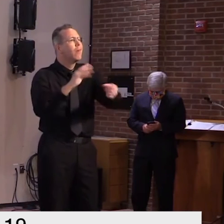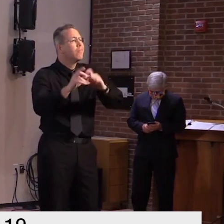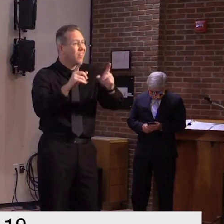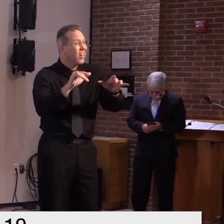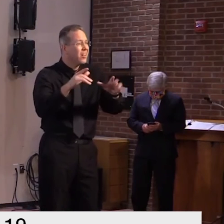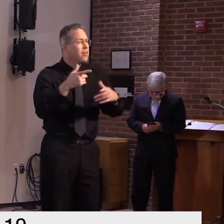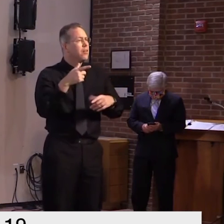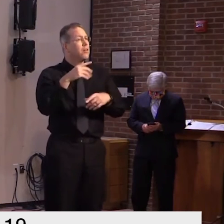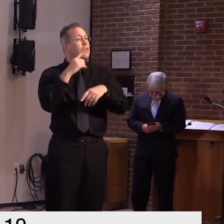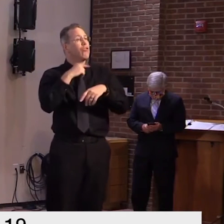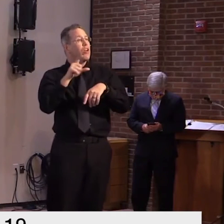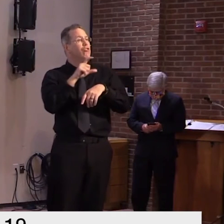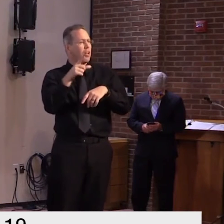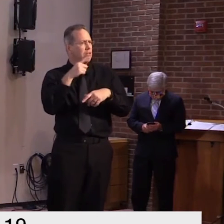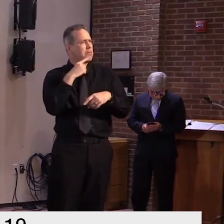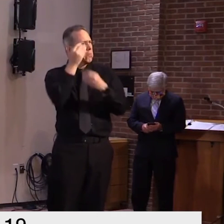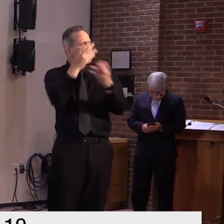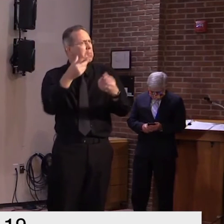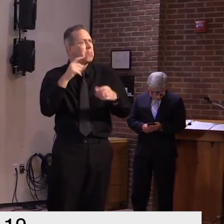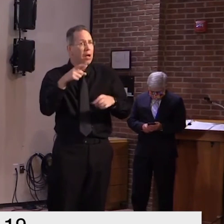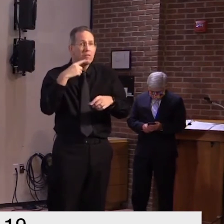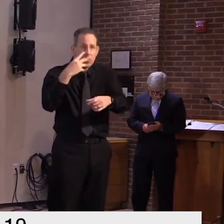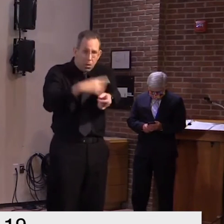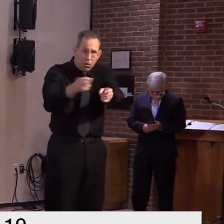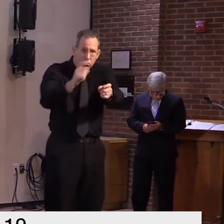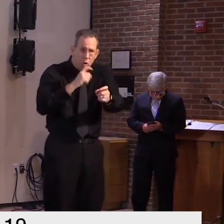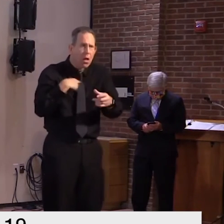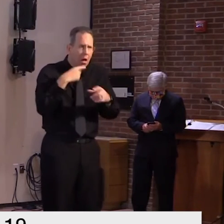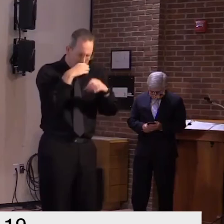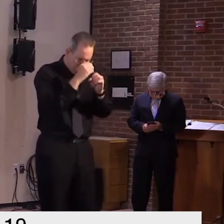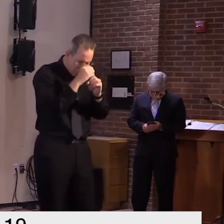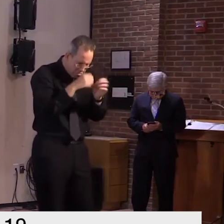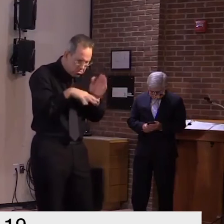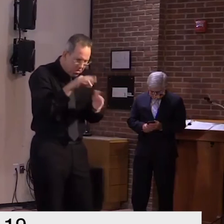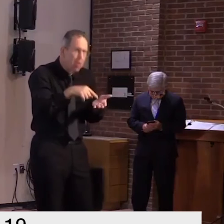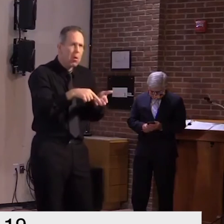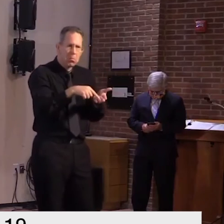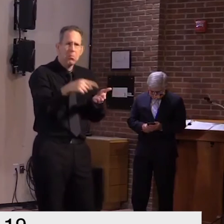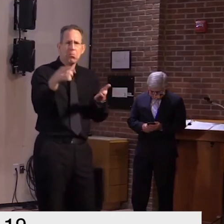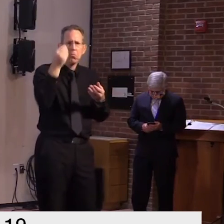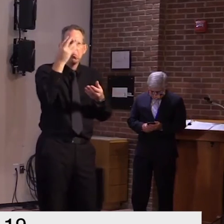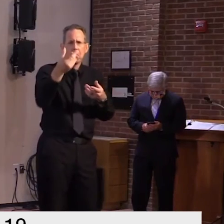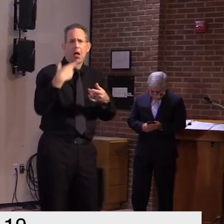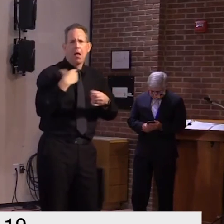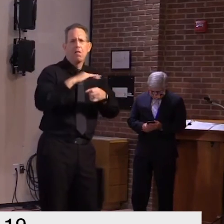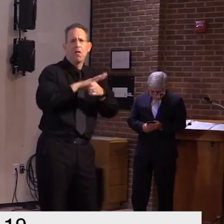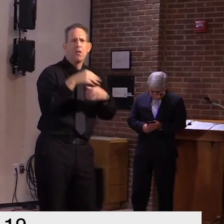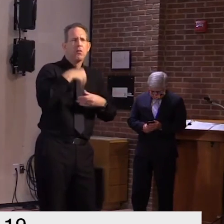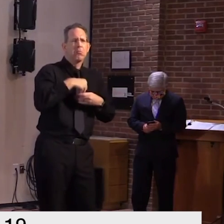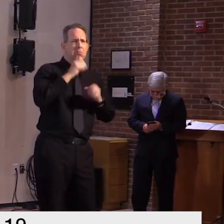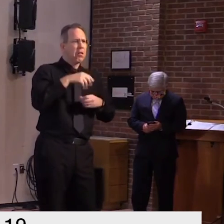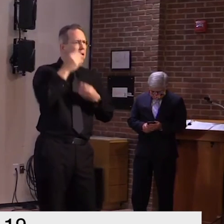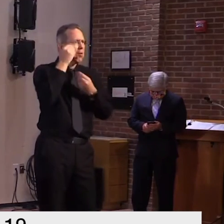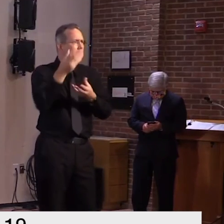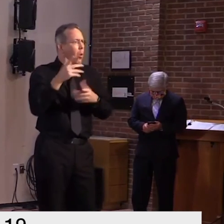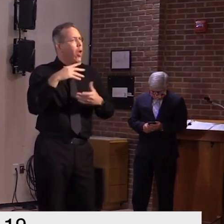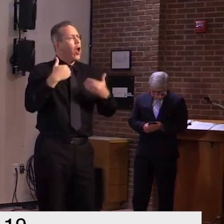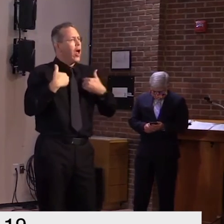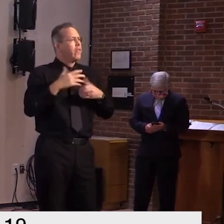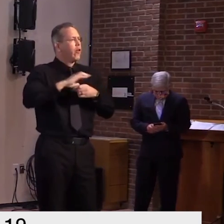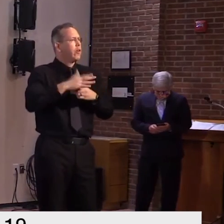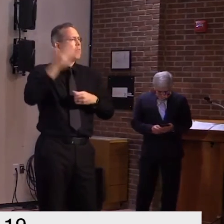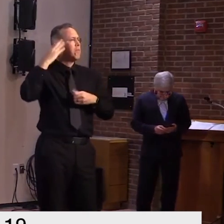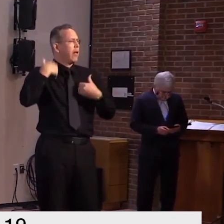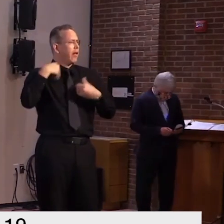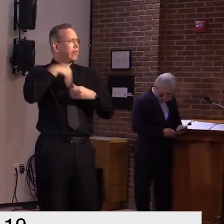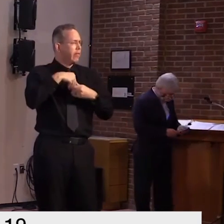is is there a real purpose to this and um is there any chance of the data being